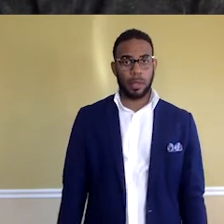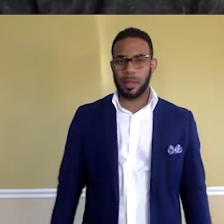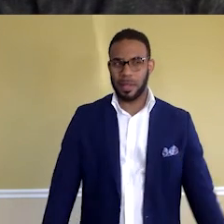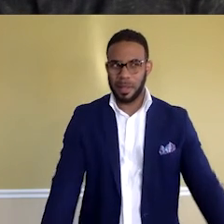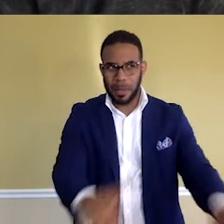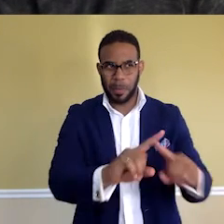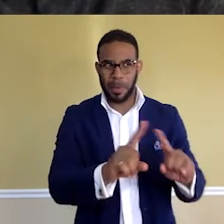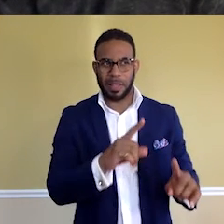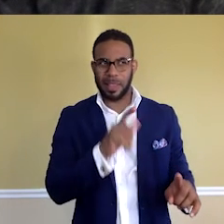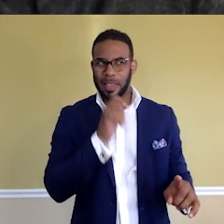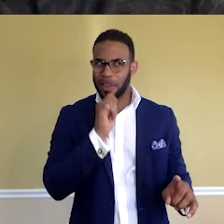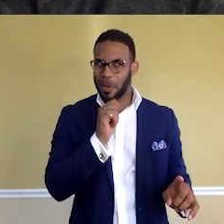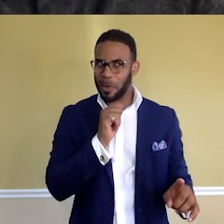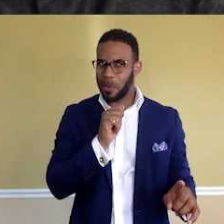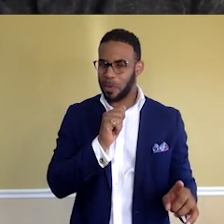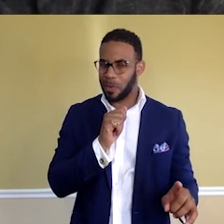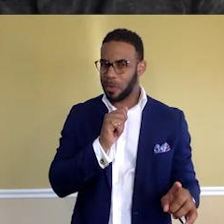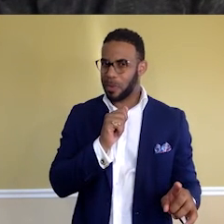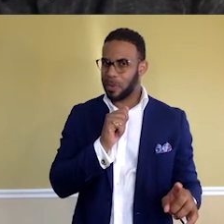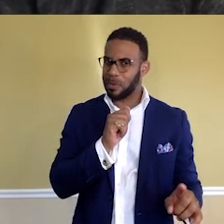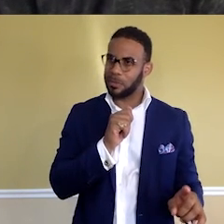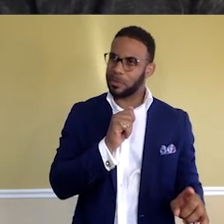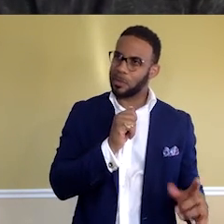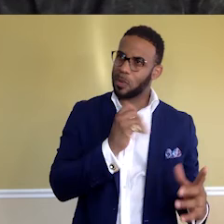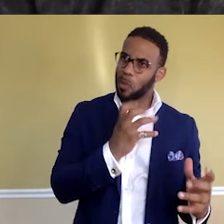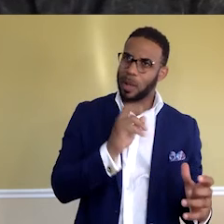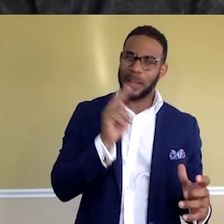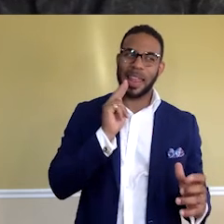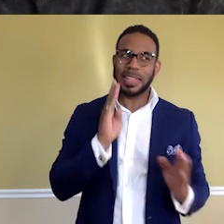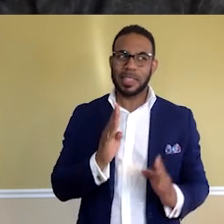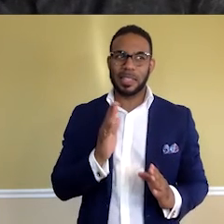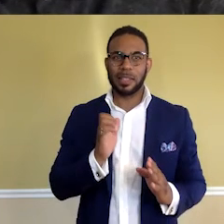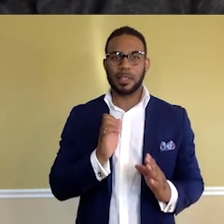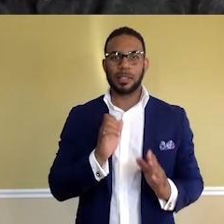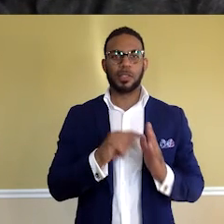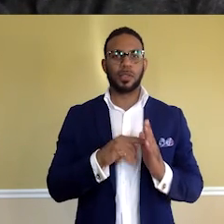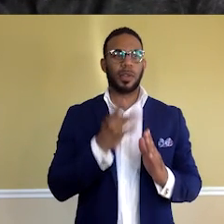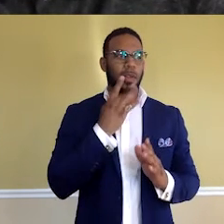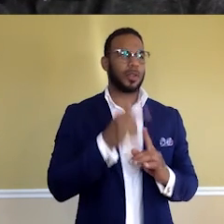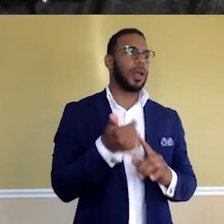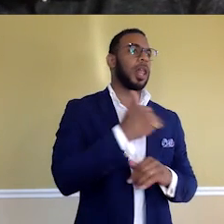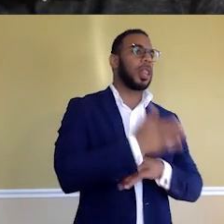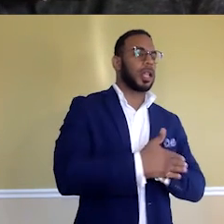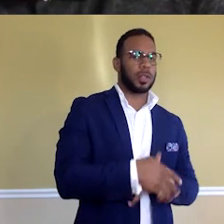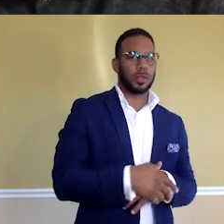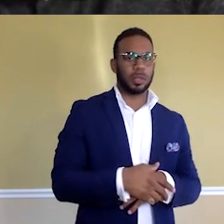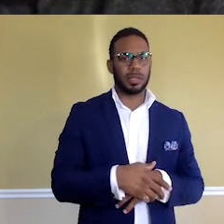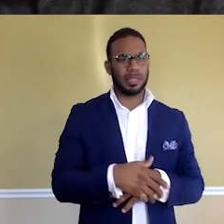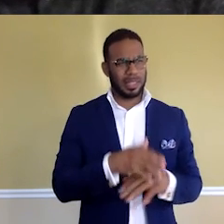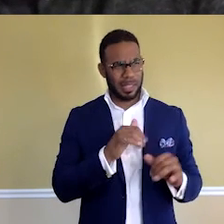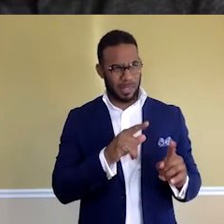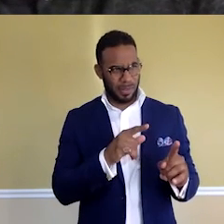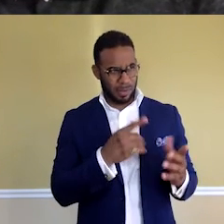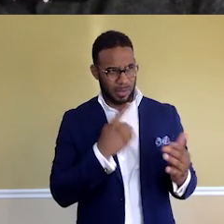they don't want Nigerians. They're showing favoritism to other countries. Can you tell me about that?